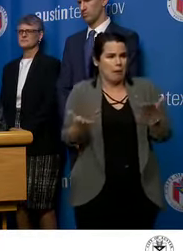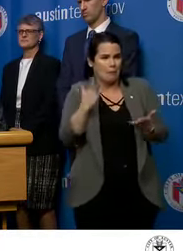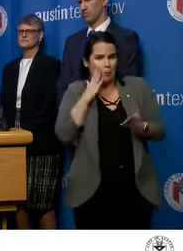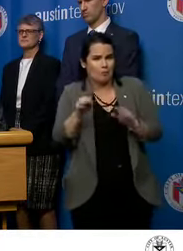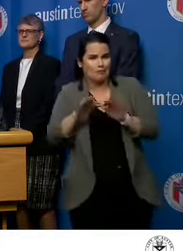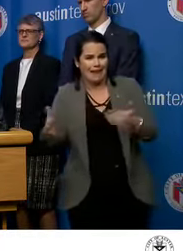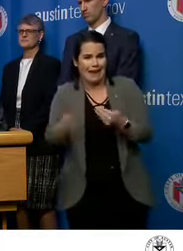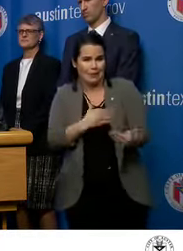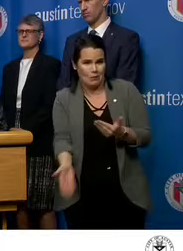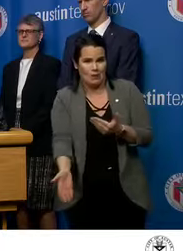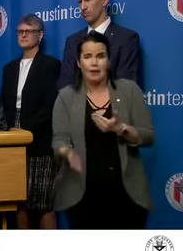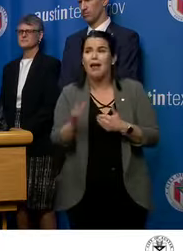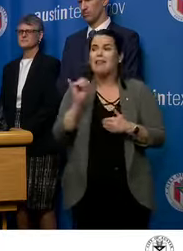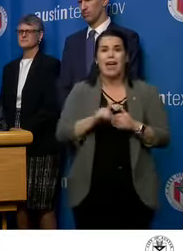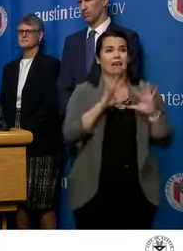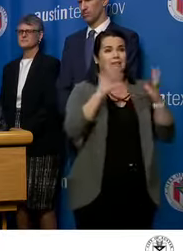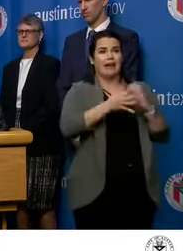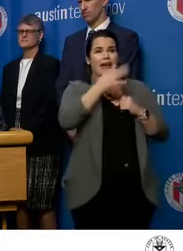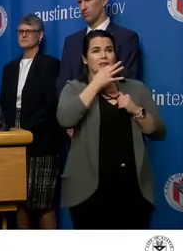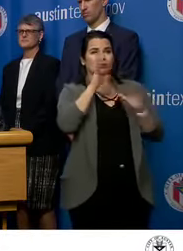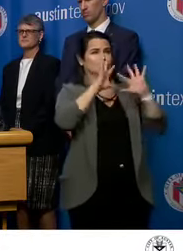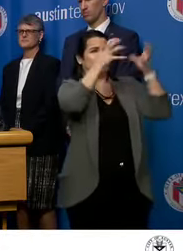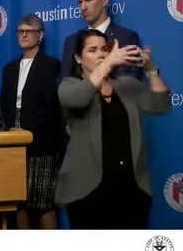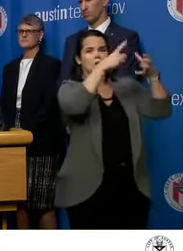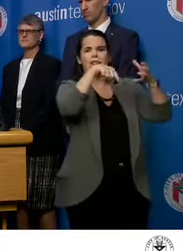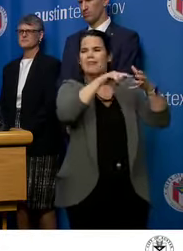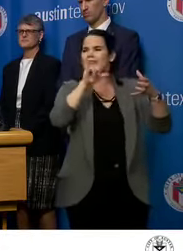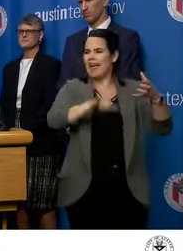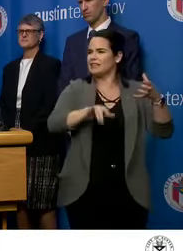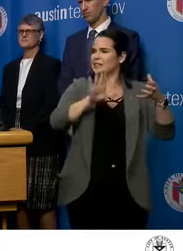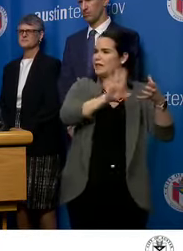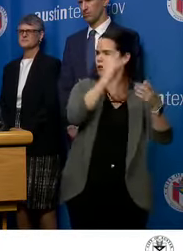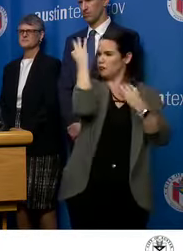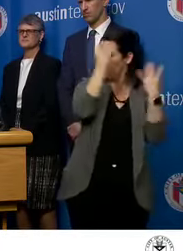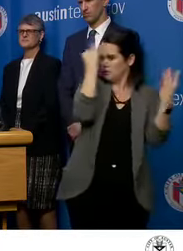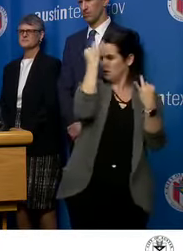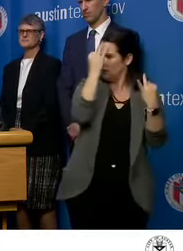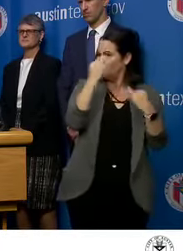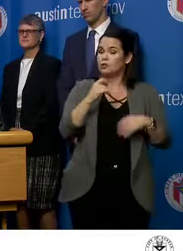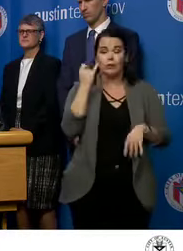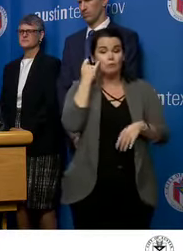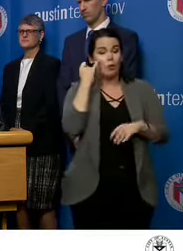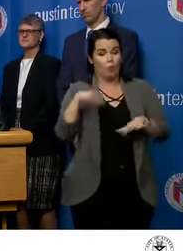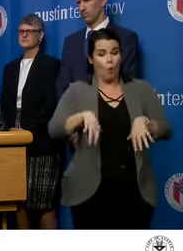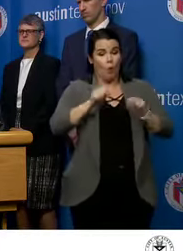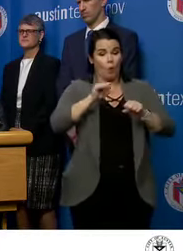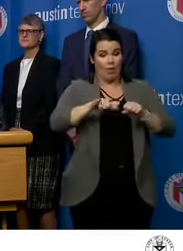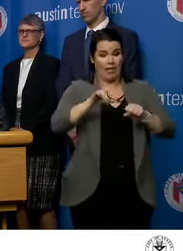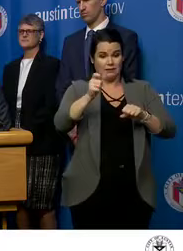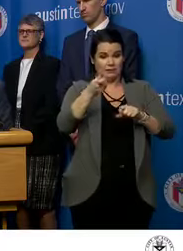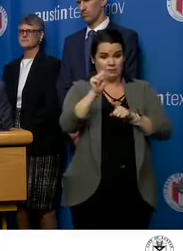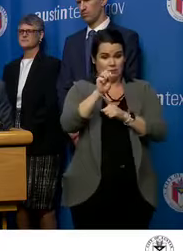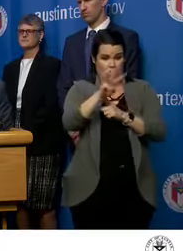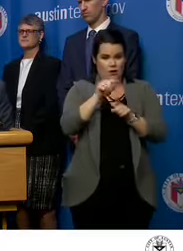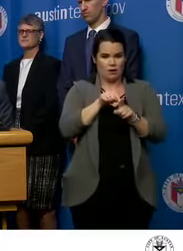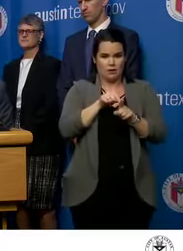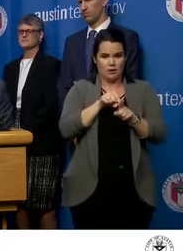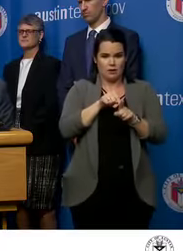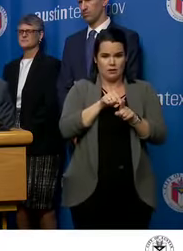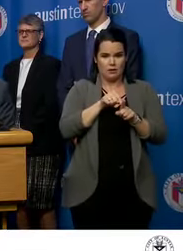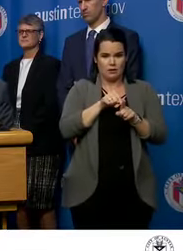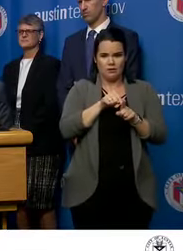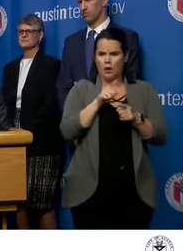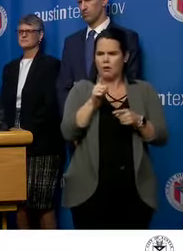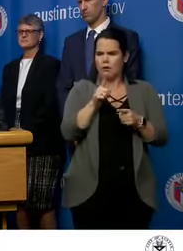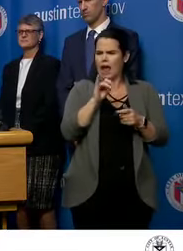this expert panel is evaluating is, what is the increased risk by having that festival here? And can we mitigate that risk